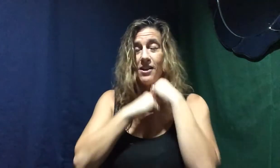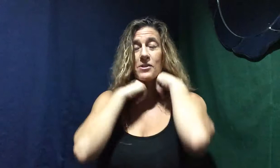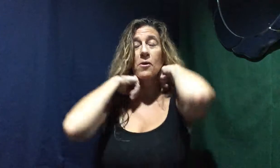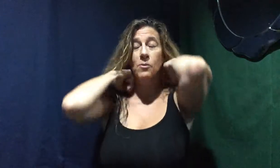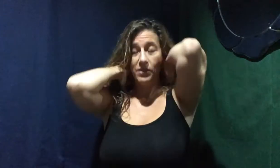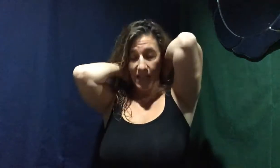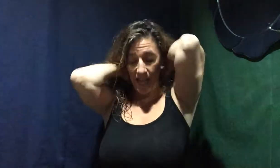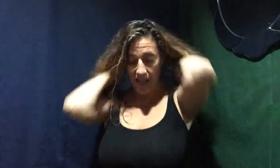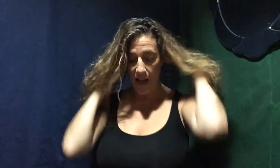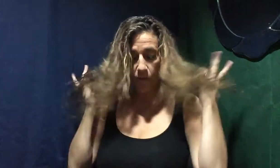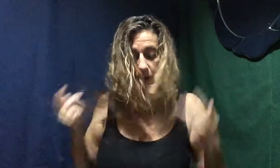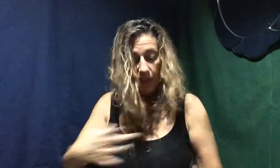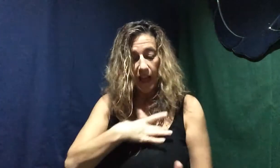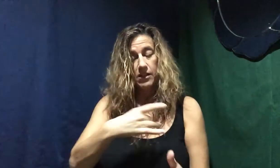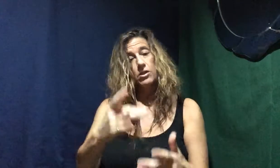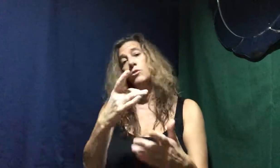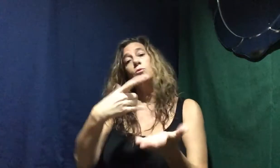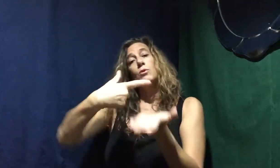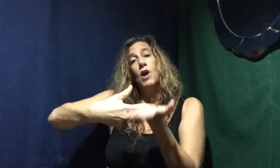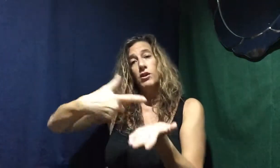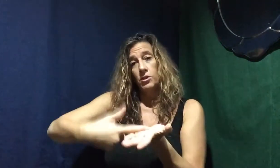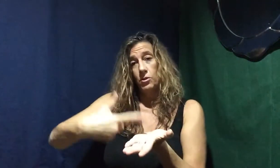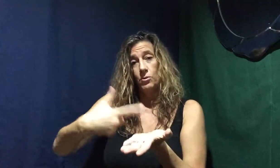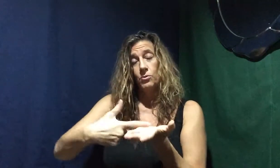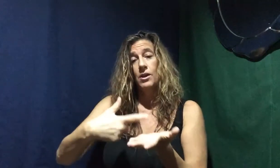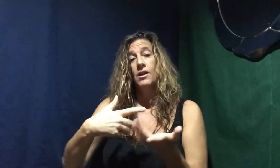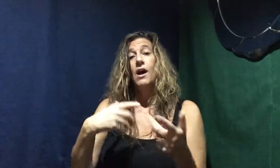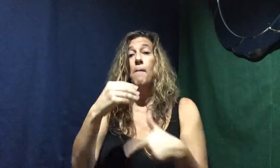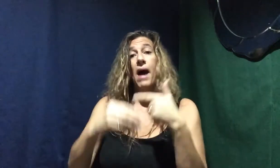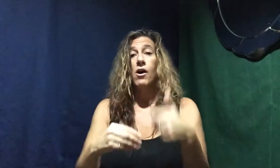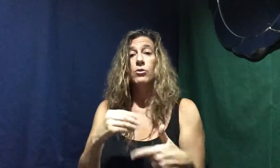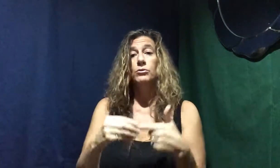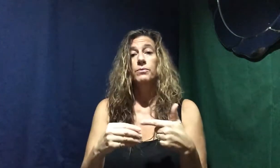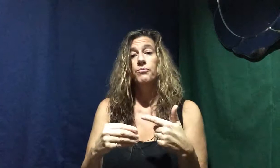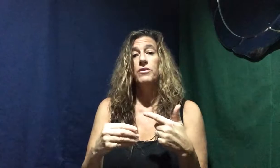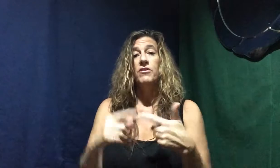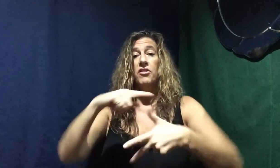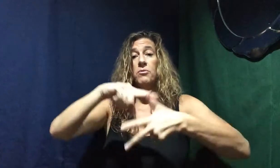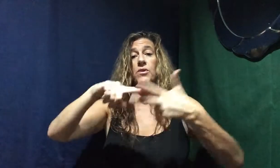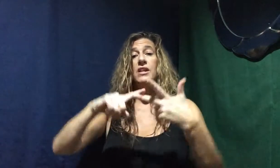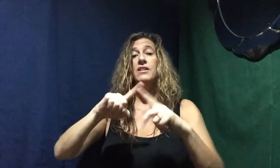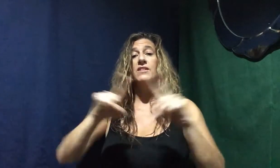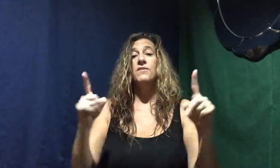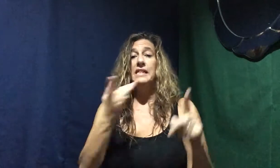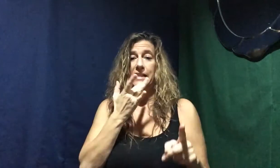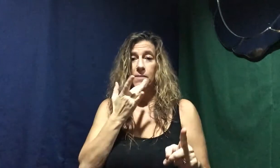So today I'd like to talk to you about the three different types